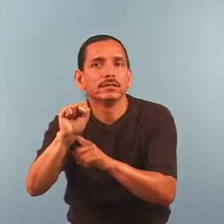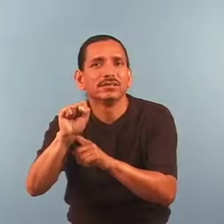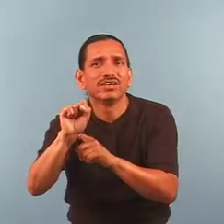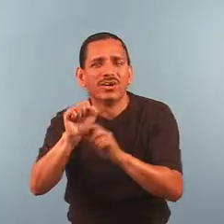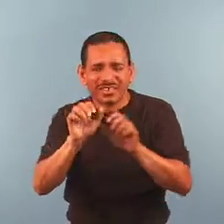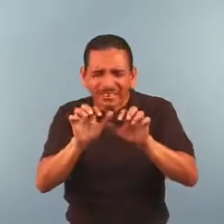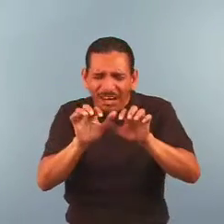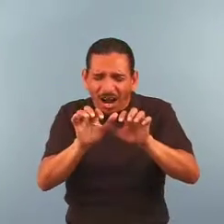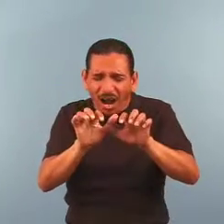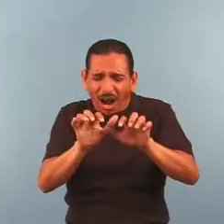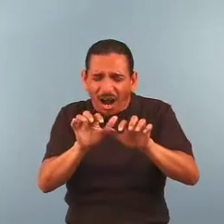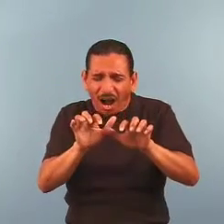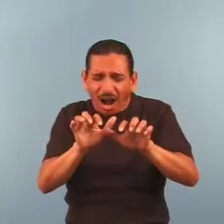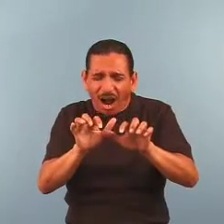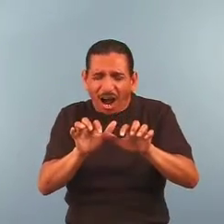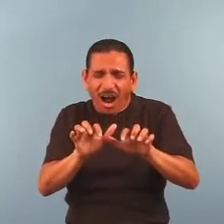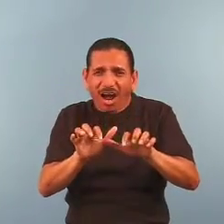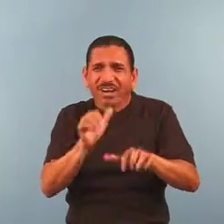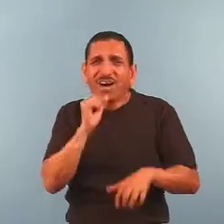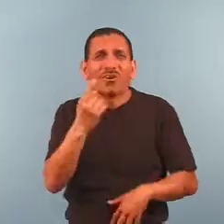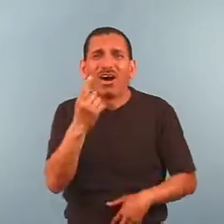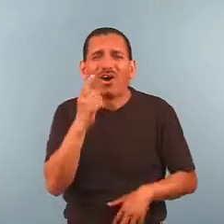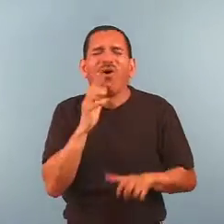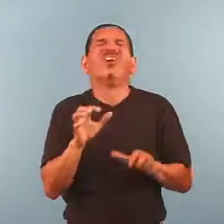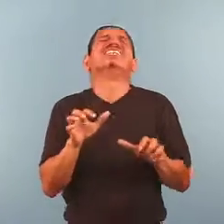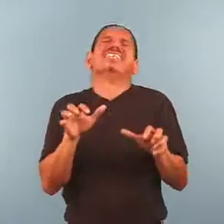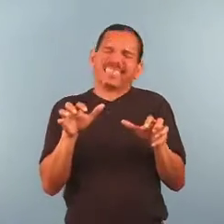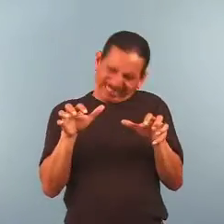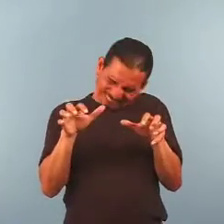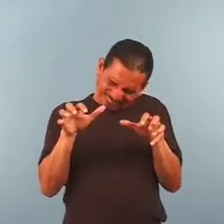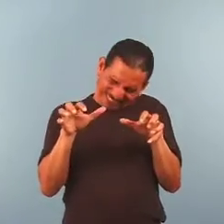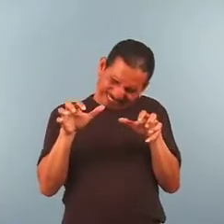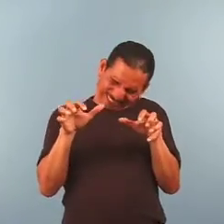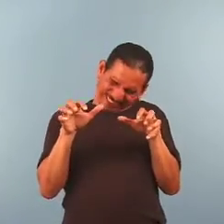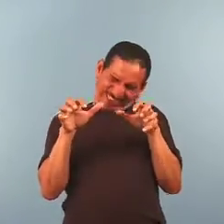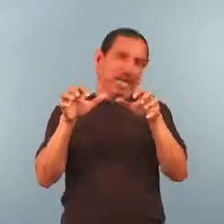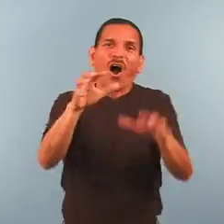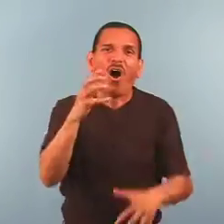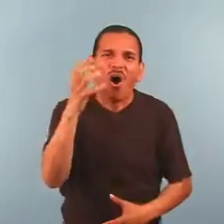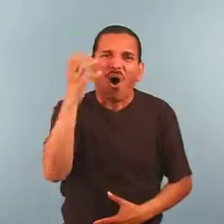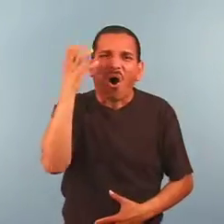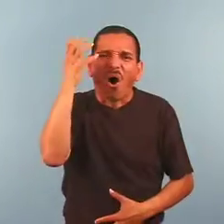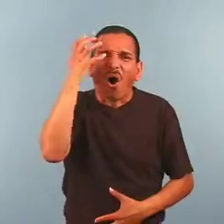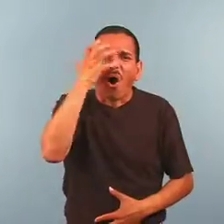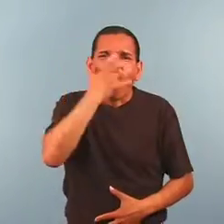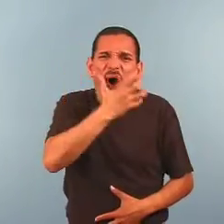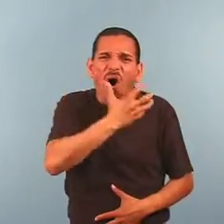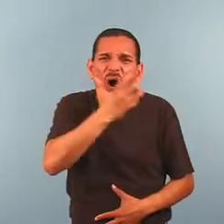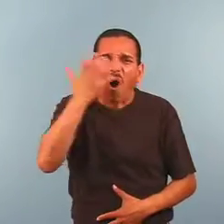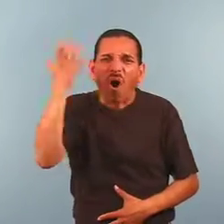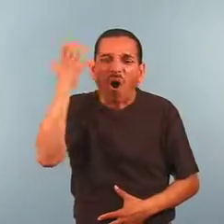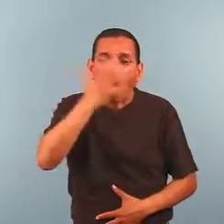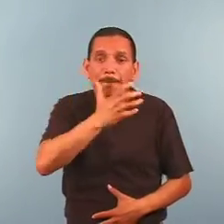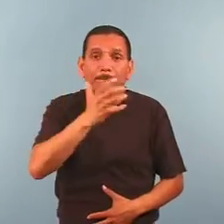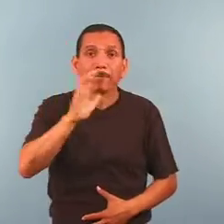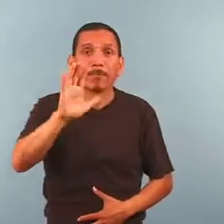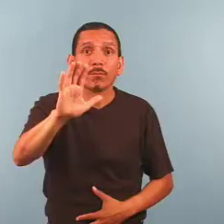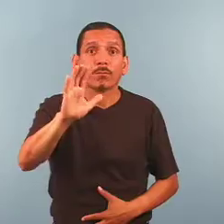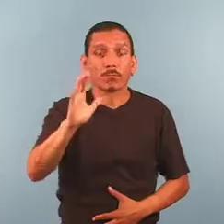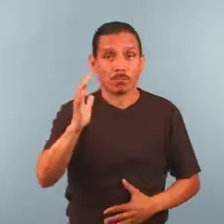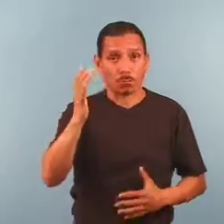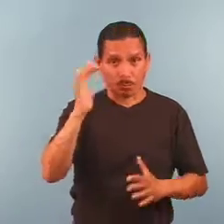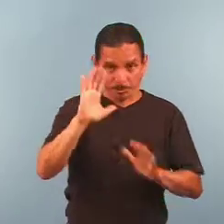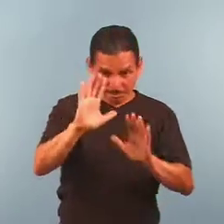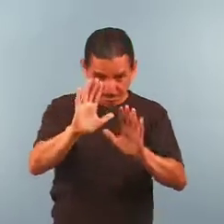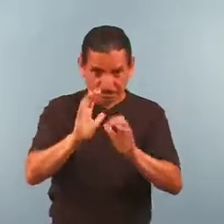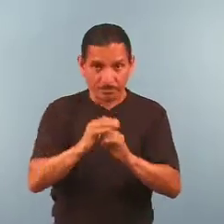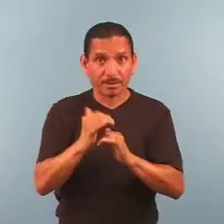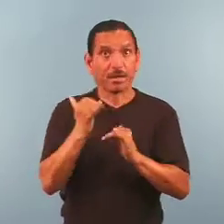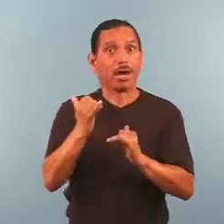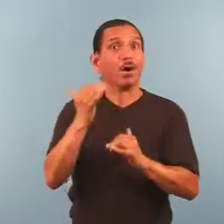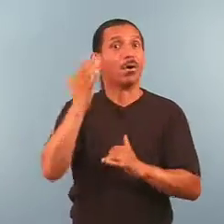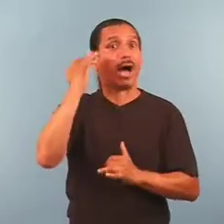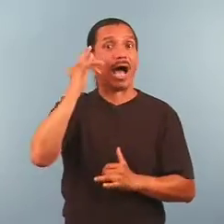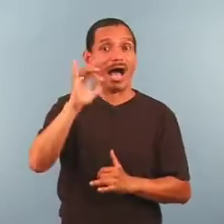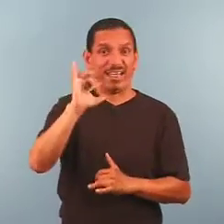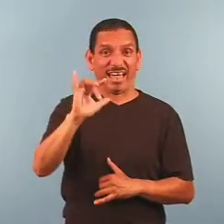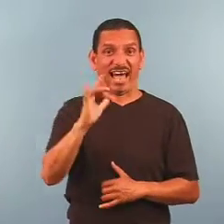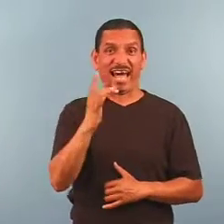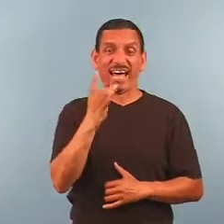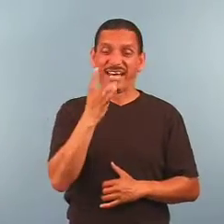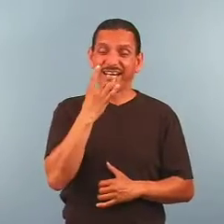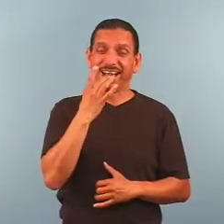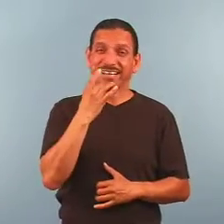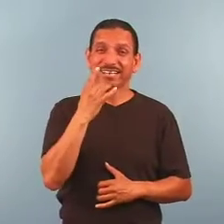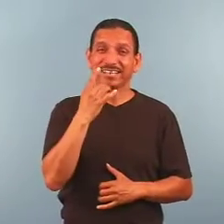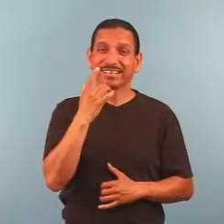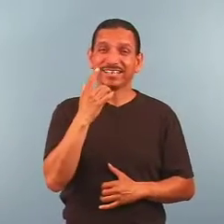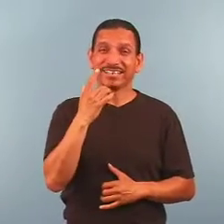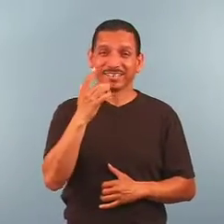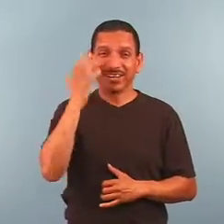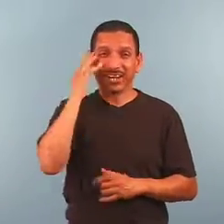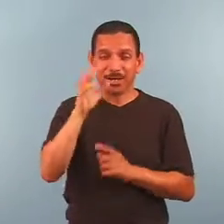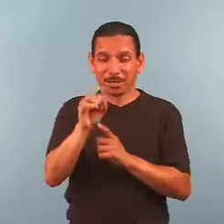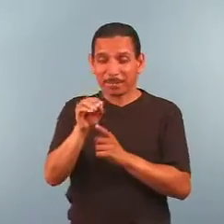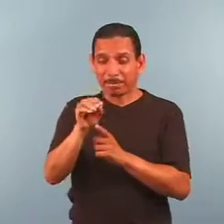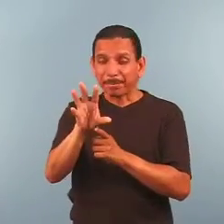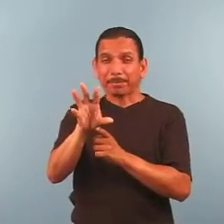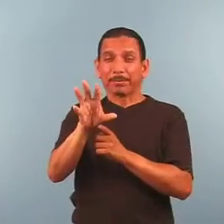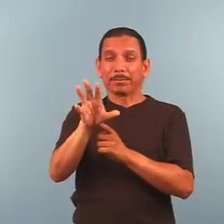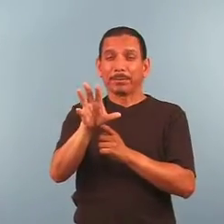distant